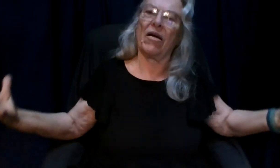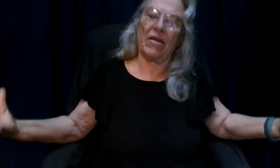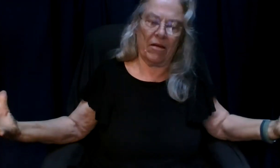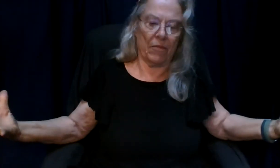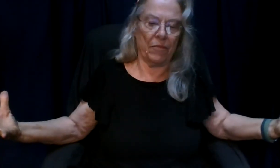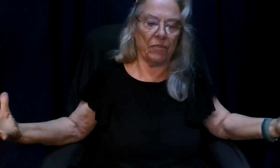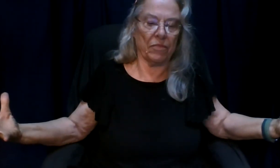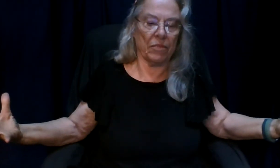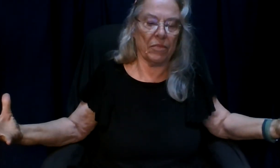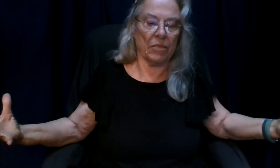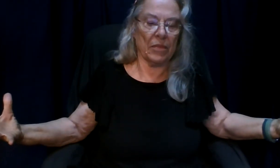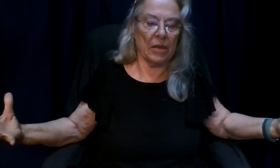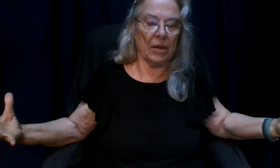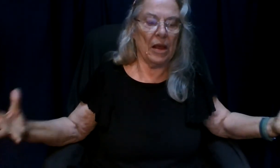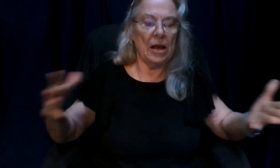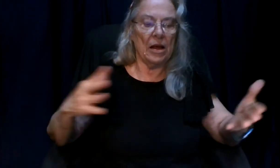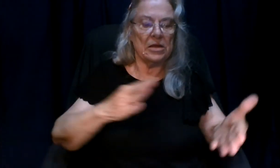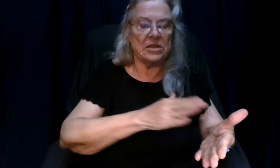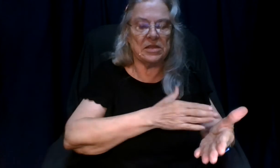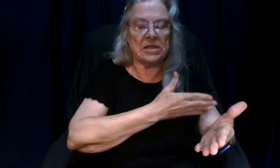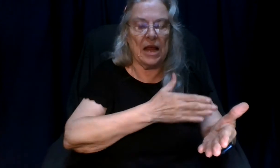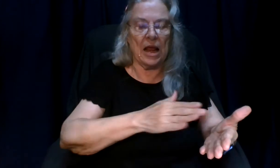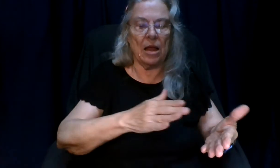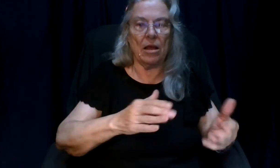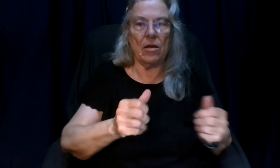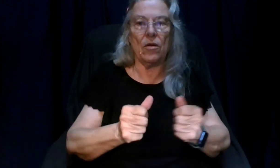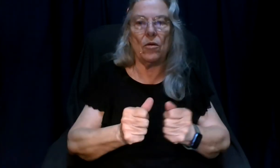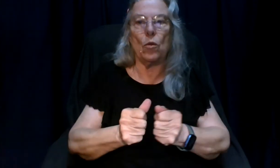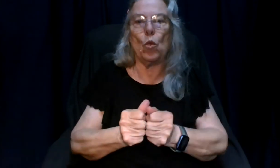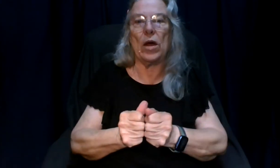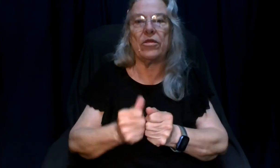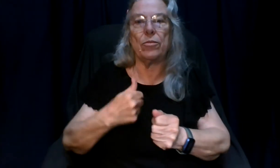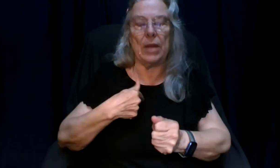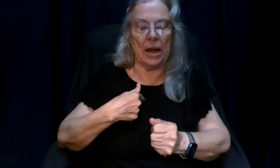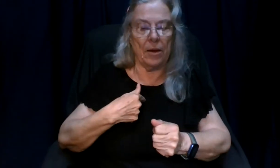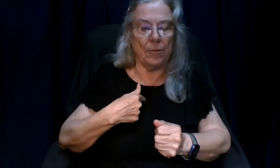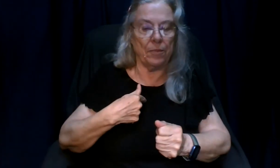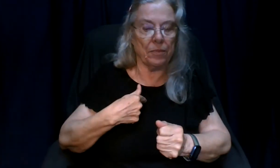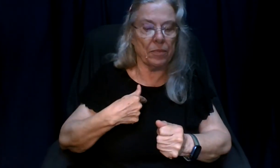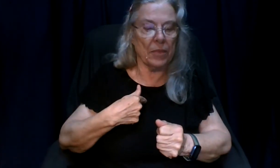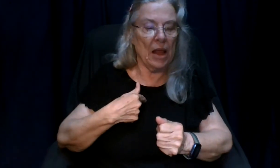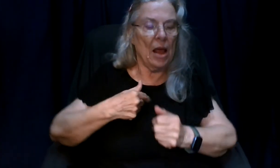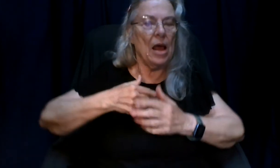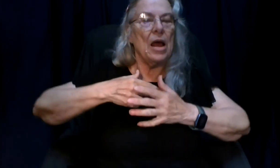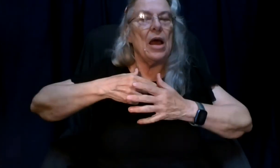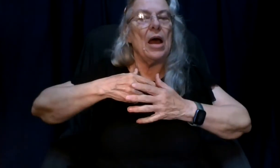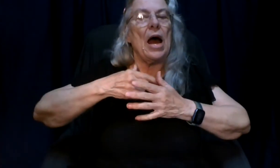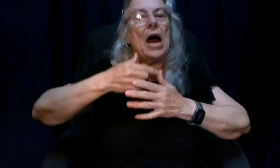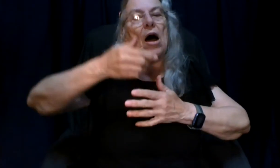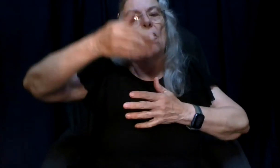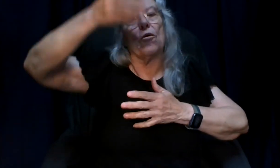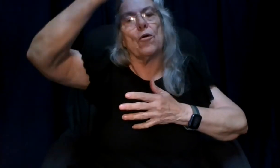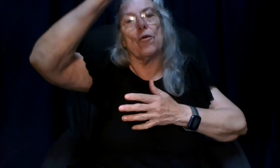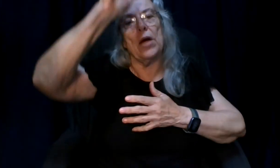sing with me how great